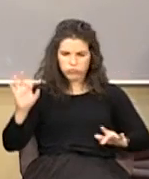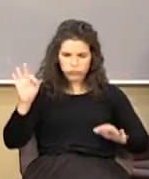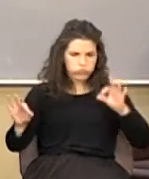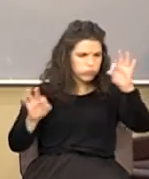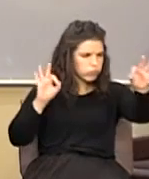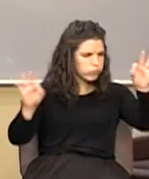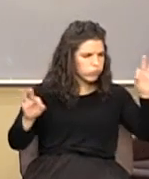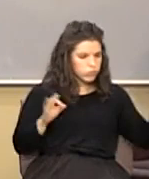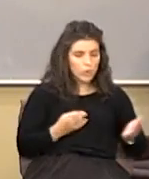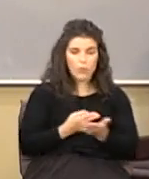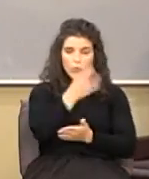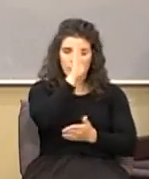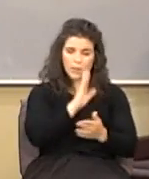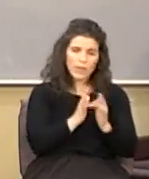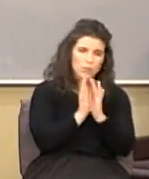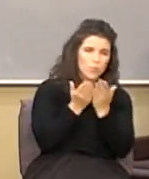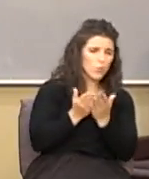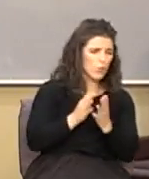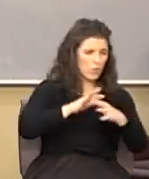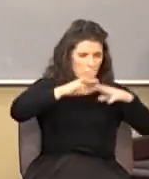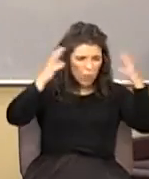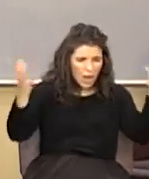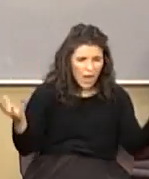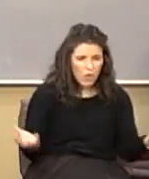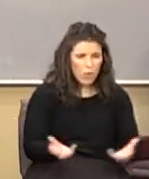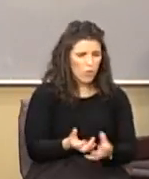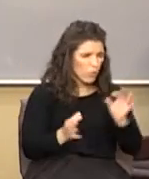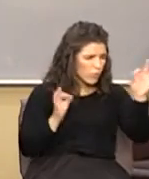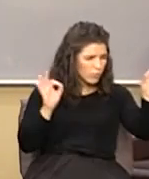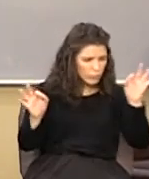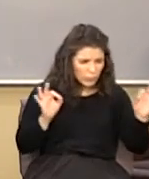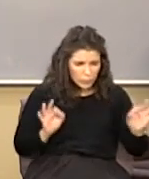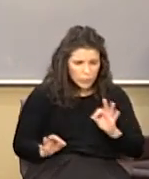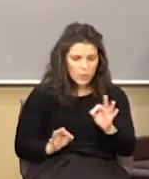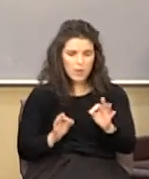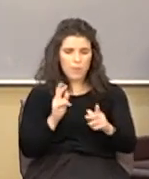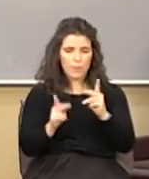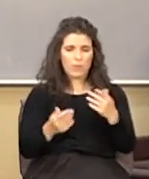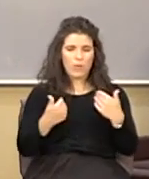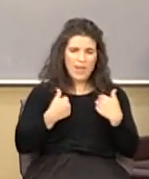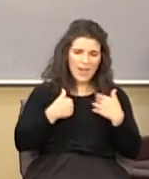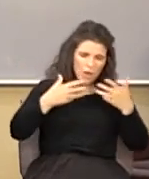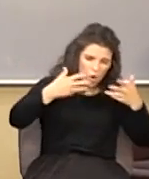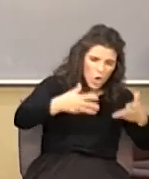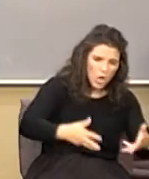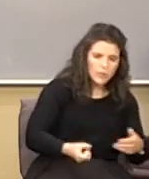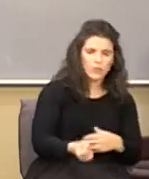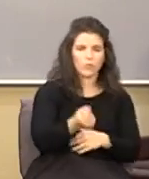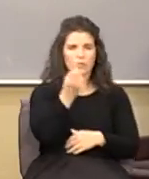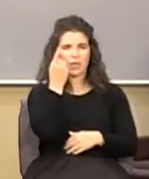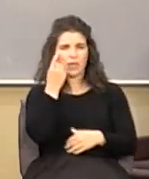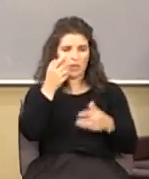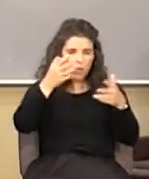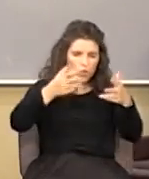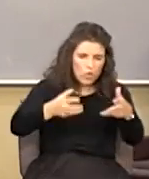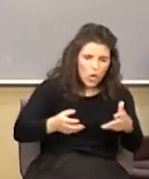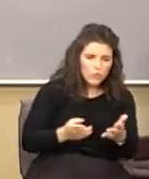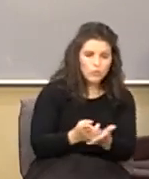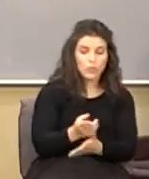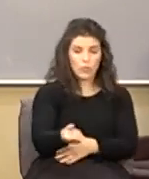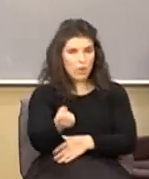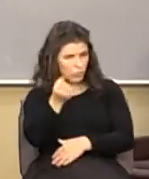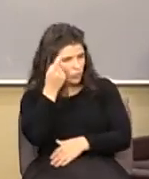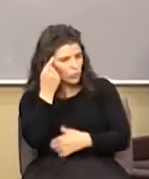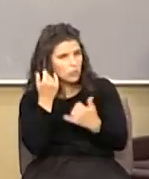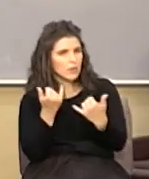world. And not only that, but people began to recover lost understandings and lost truth. And in the